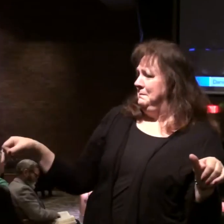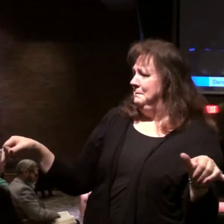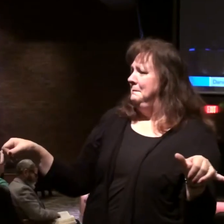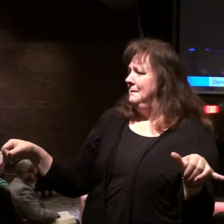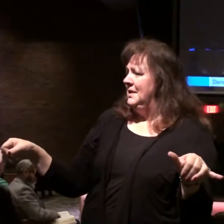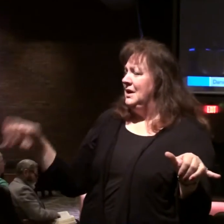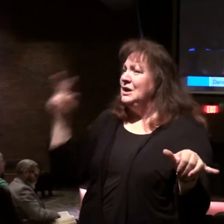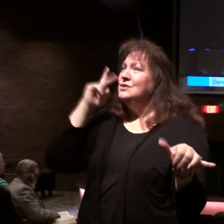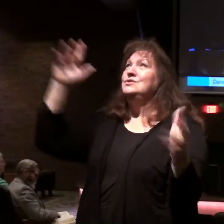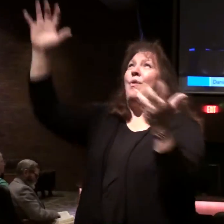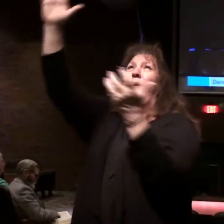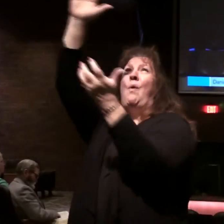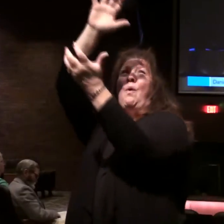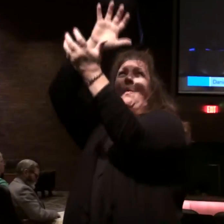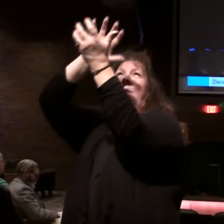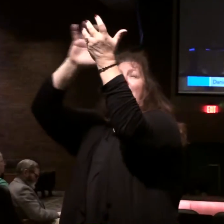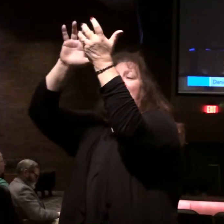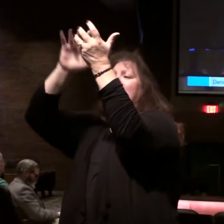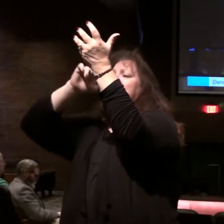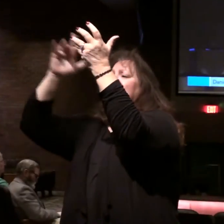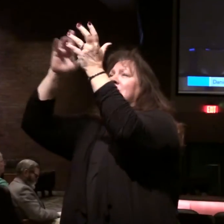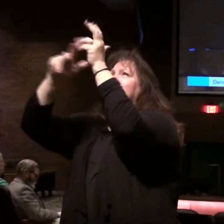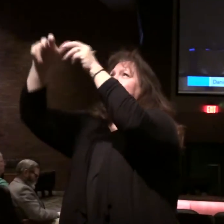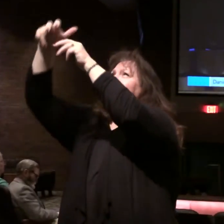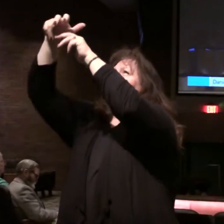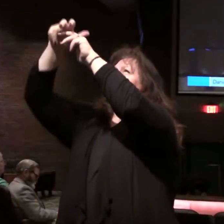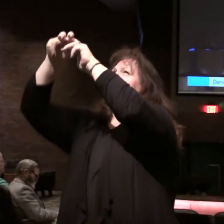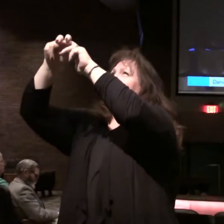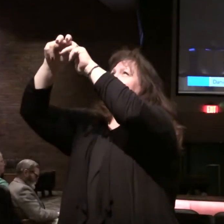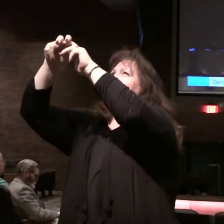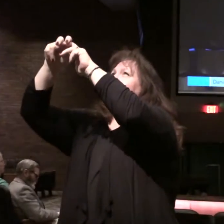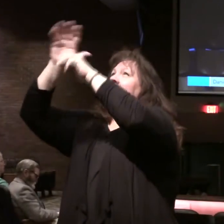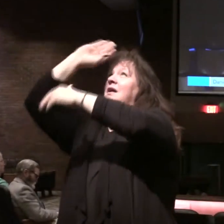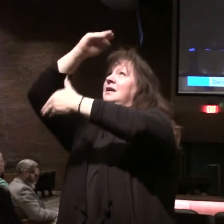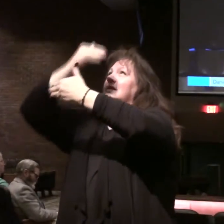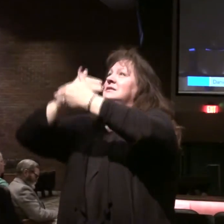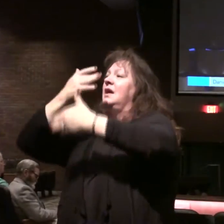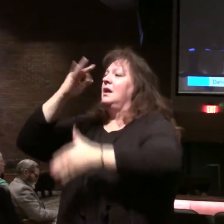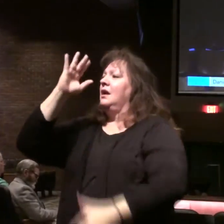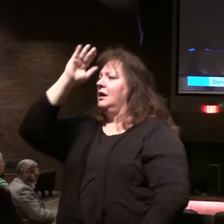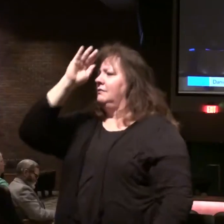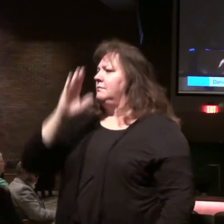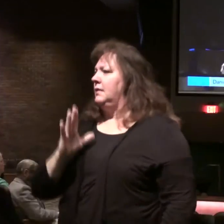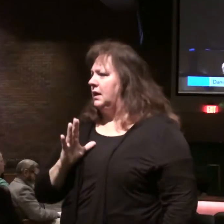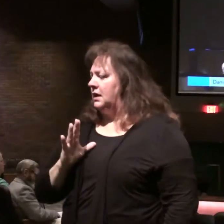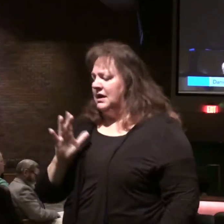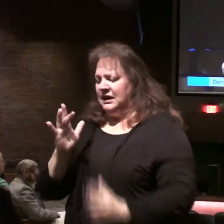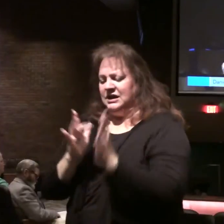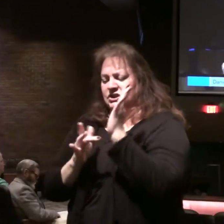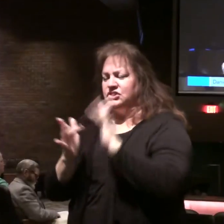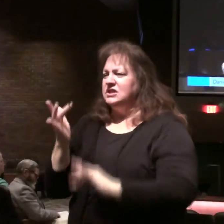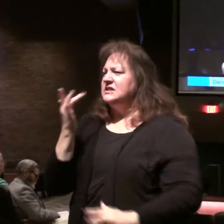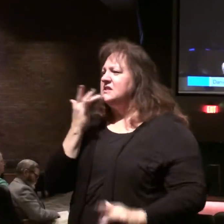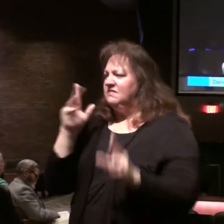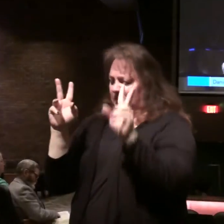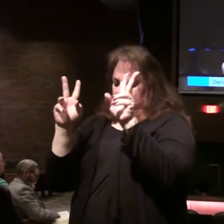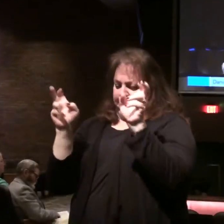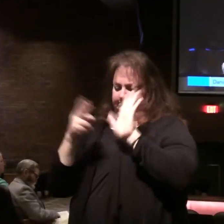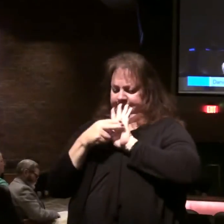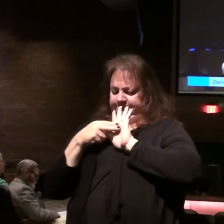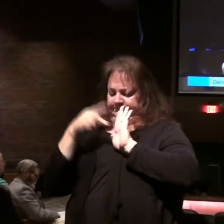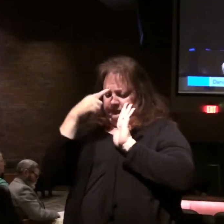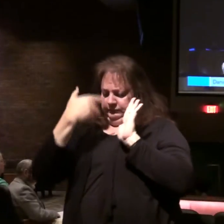I saw the cloud and went sitting on the cloud like the son of man. Jesus' favorite title for himself